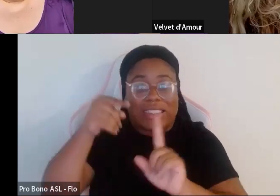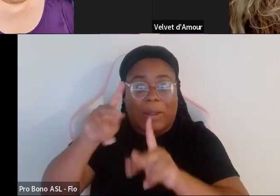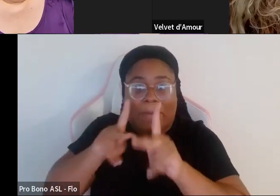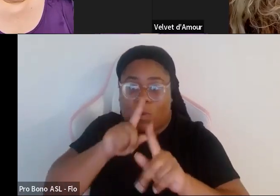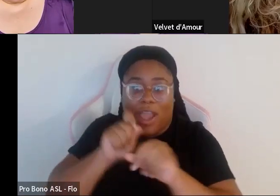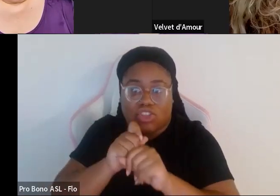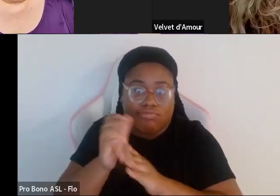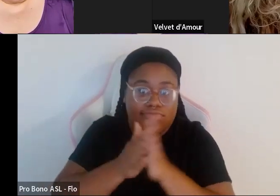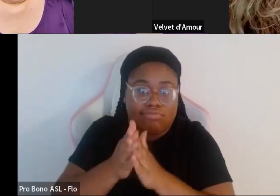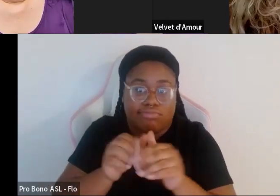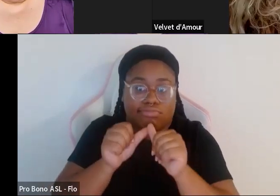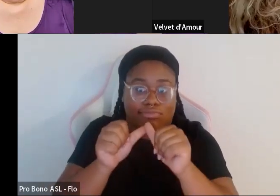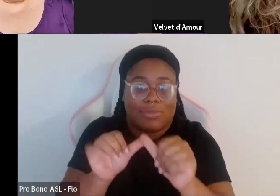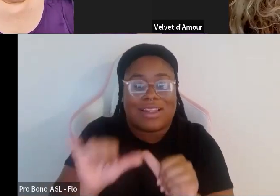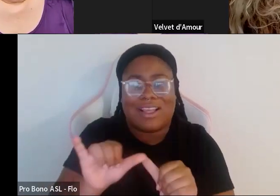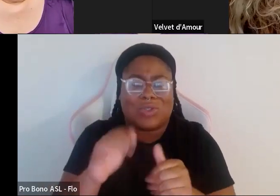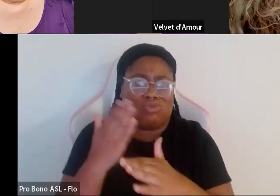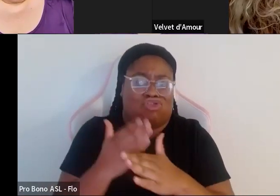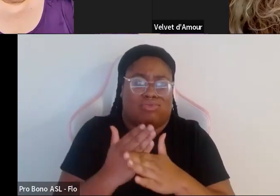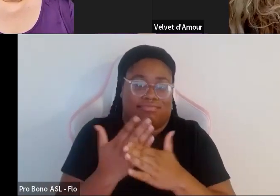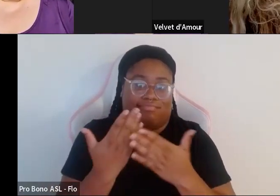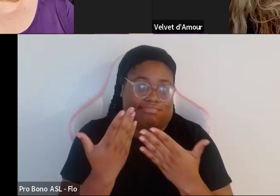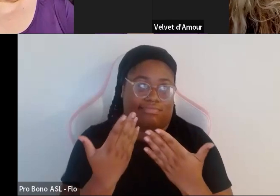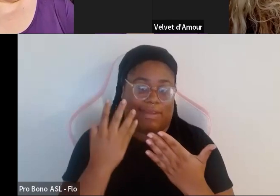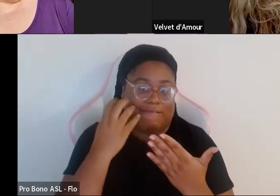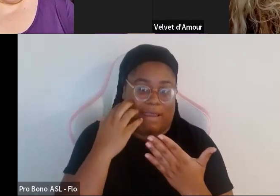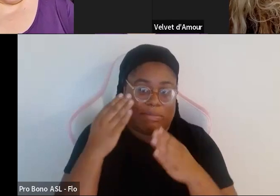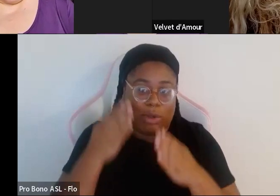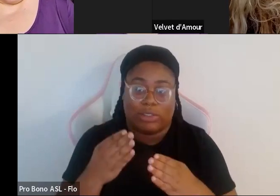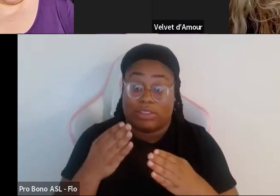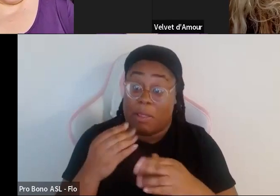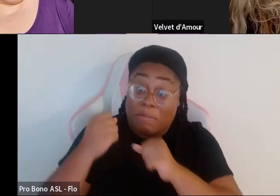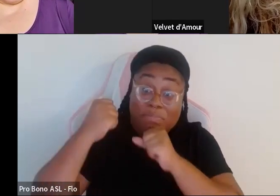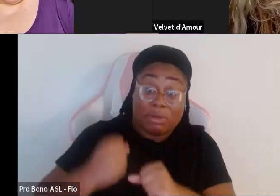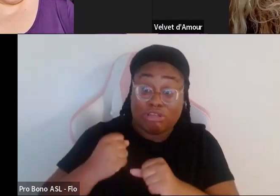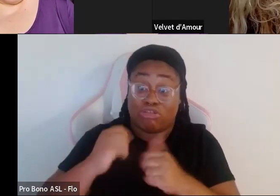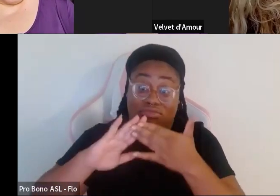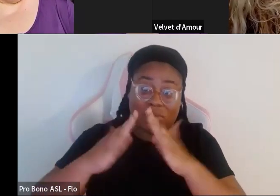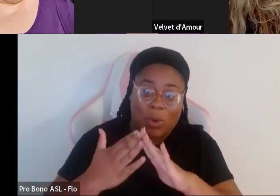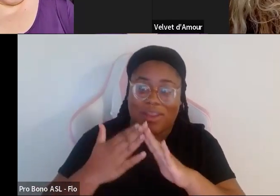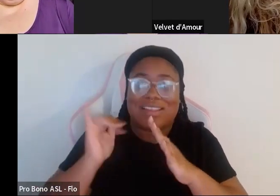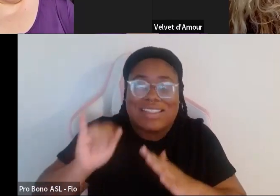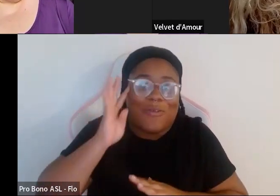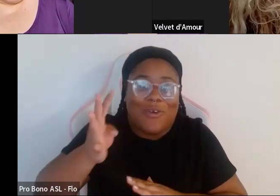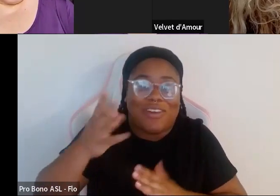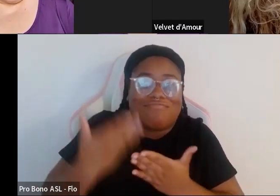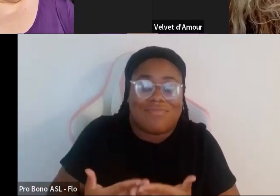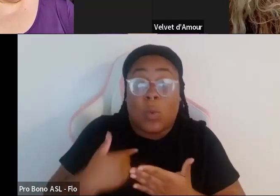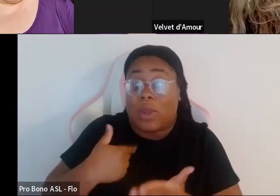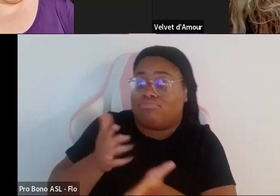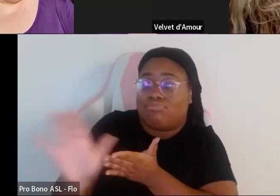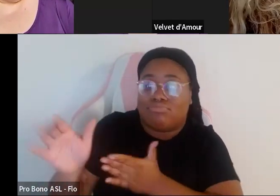general average fat person because the massive strength of our community is the fact we've created it we have rejected